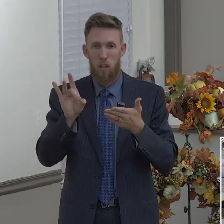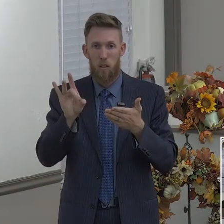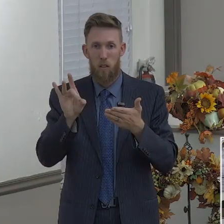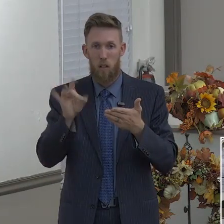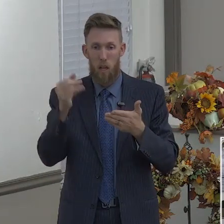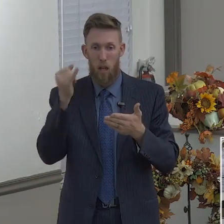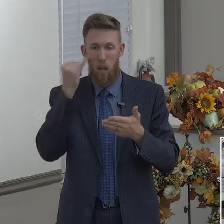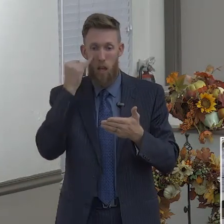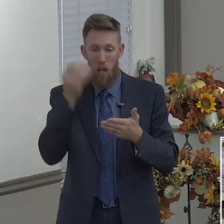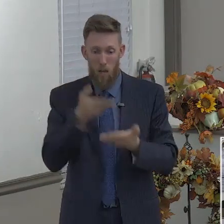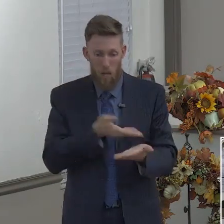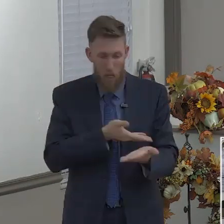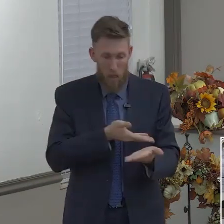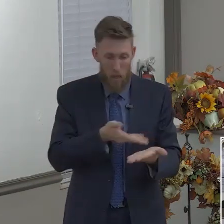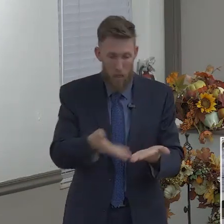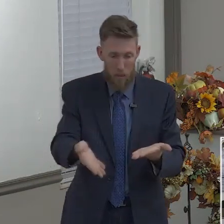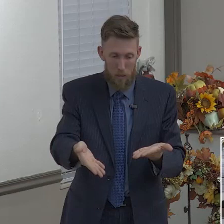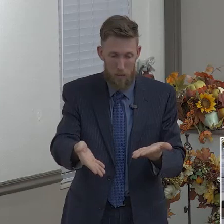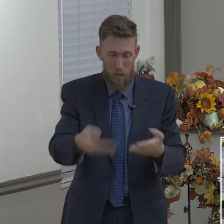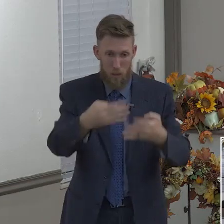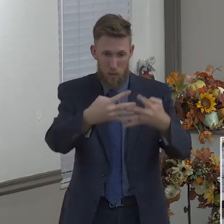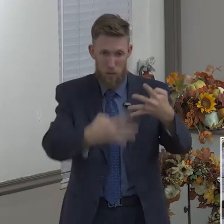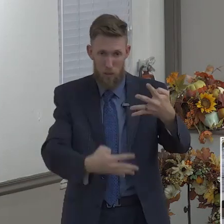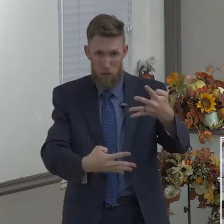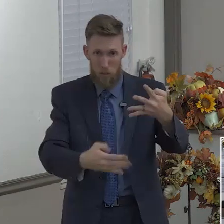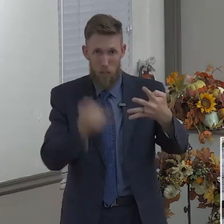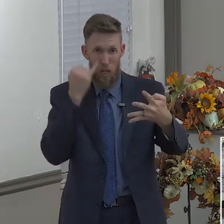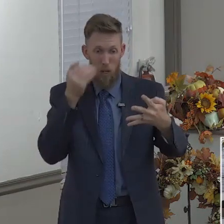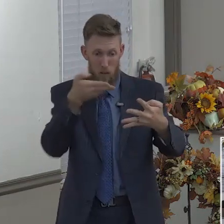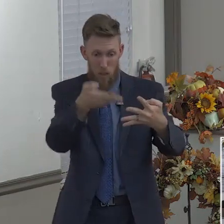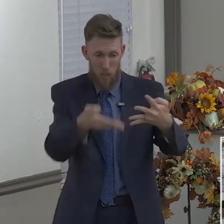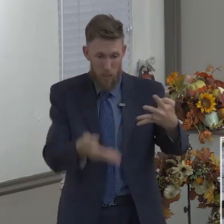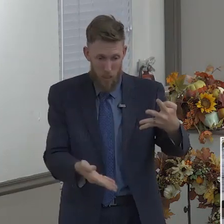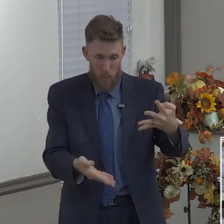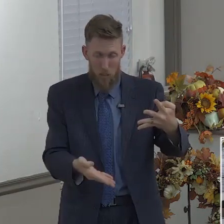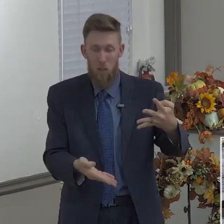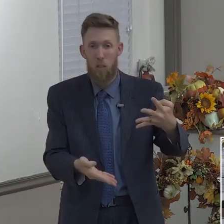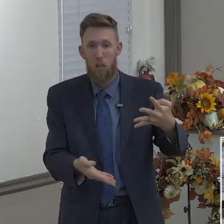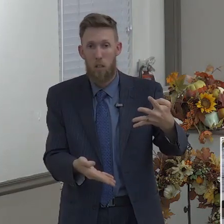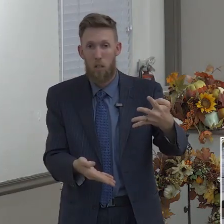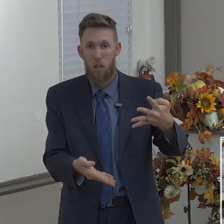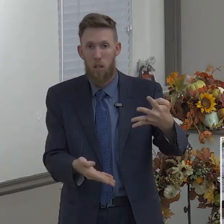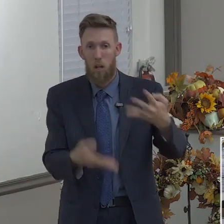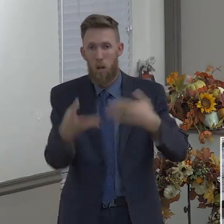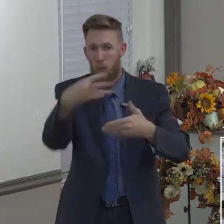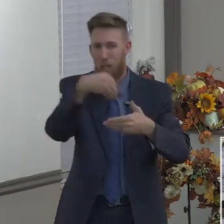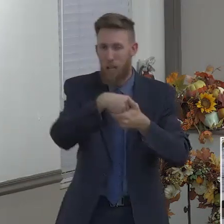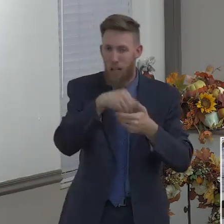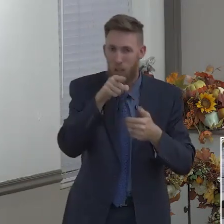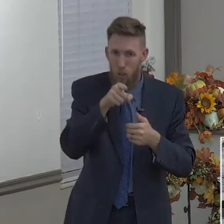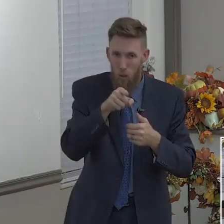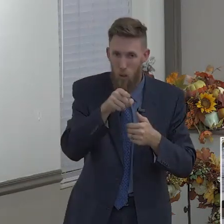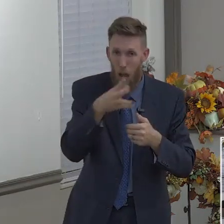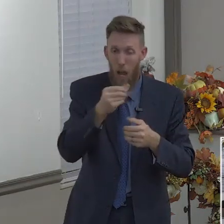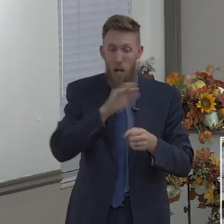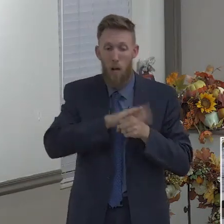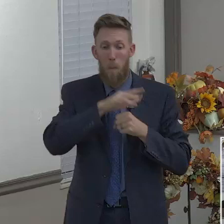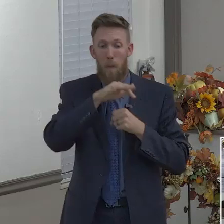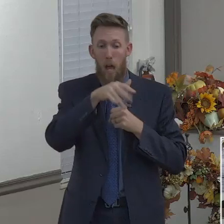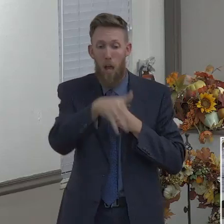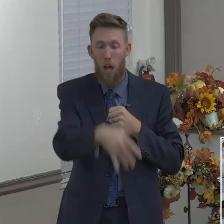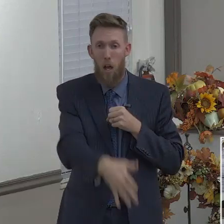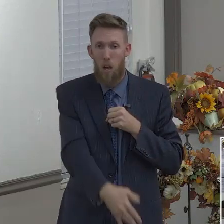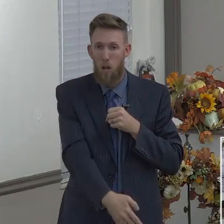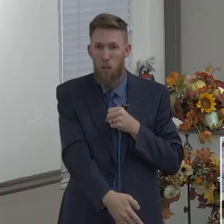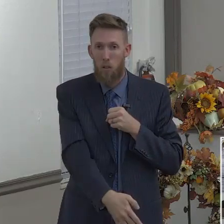things, that's this right here in front of you, these things be in you and abound. So if these things are in you